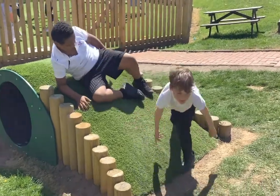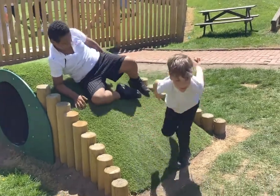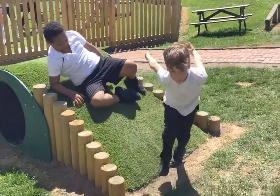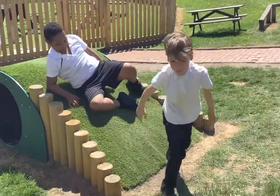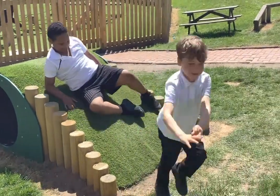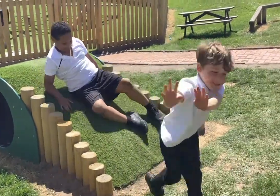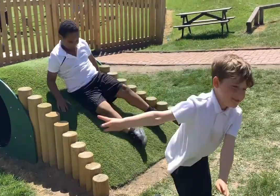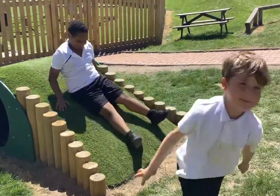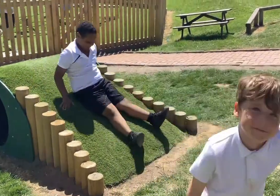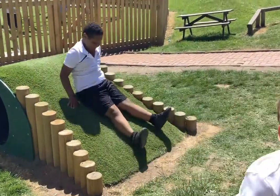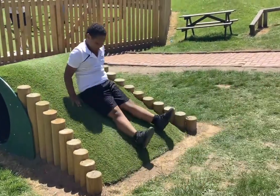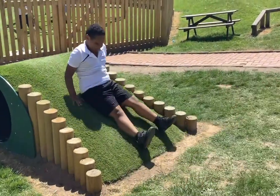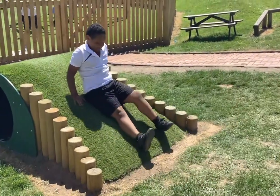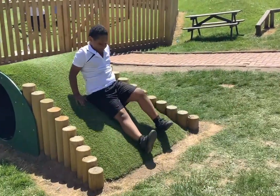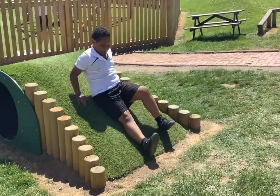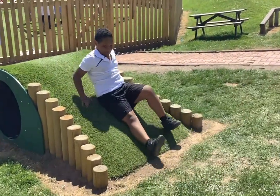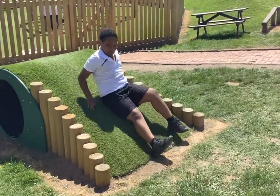Oh,